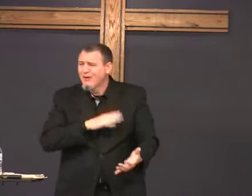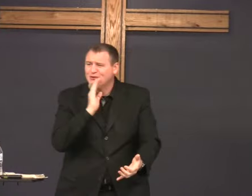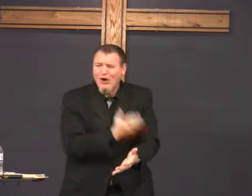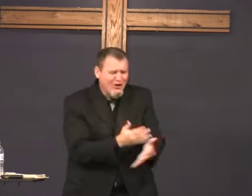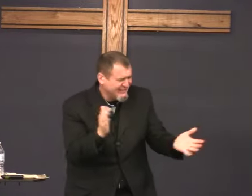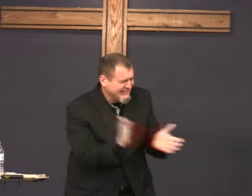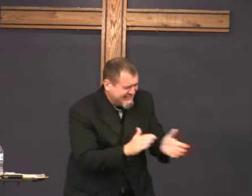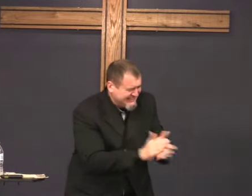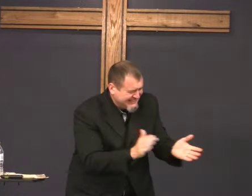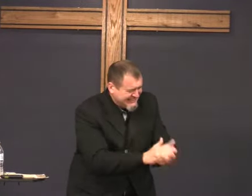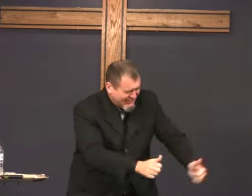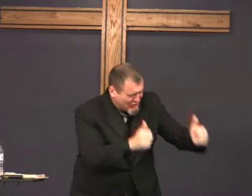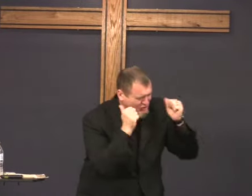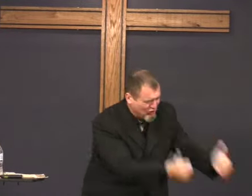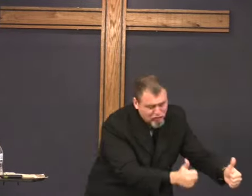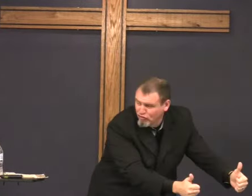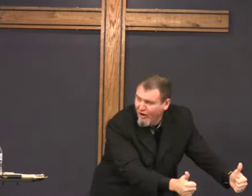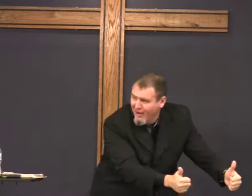son. My father. Hooray.